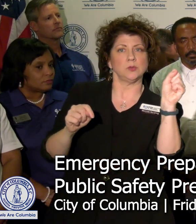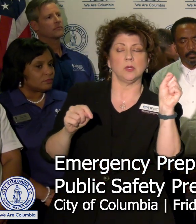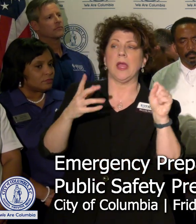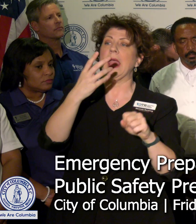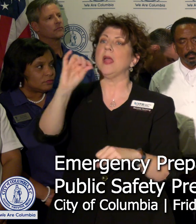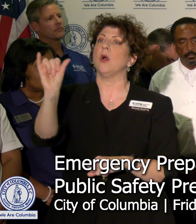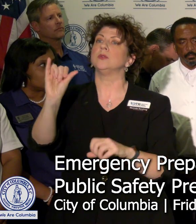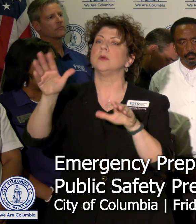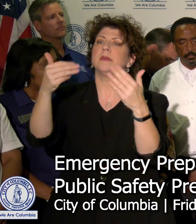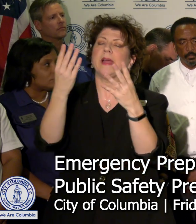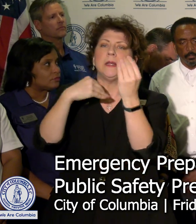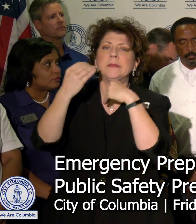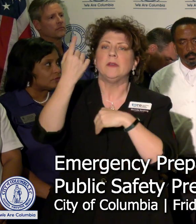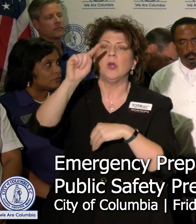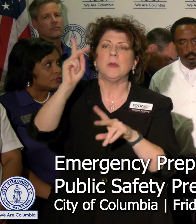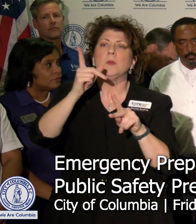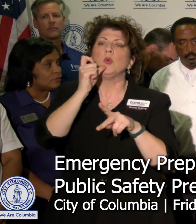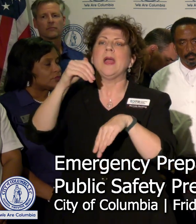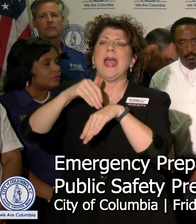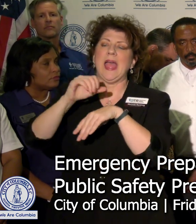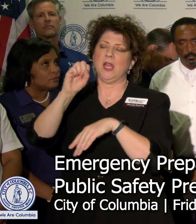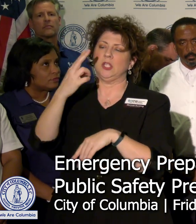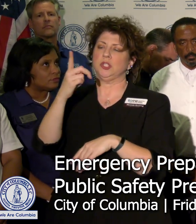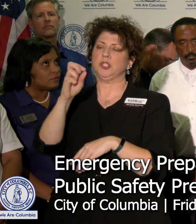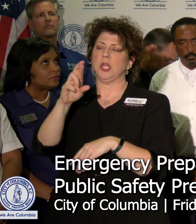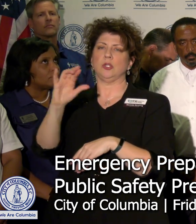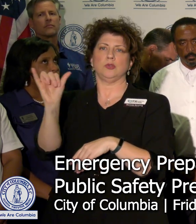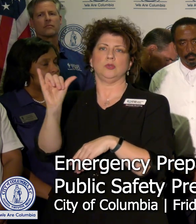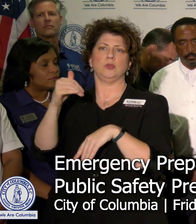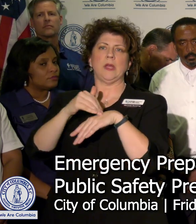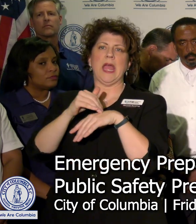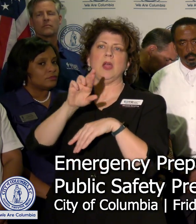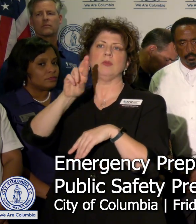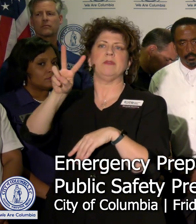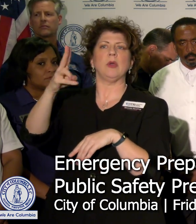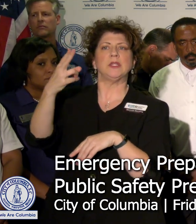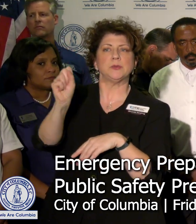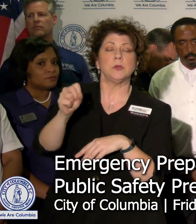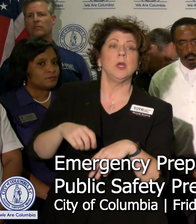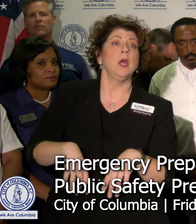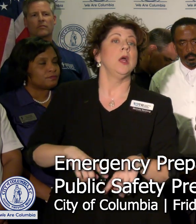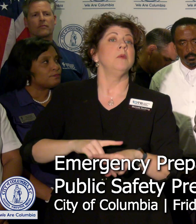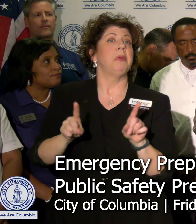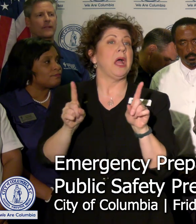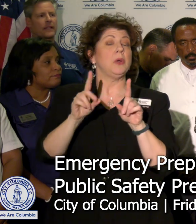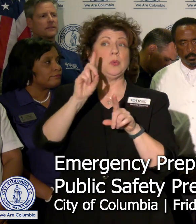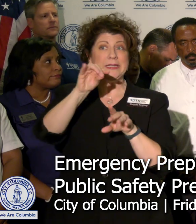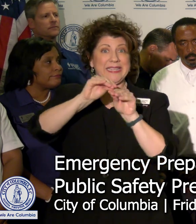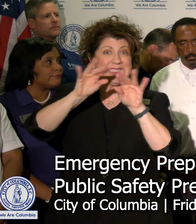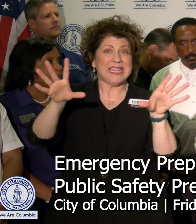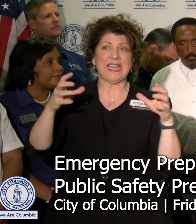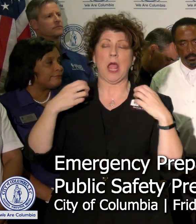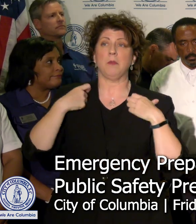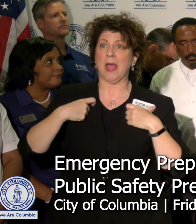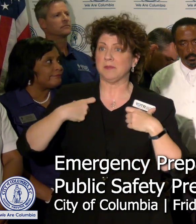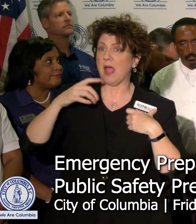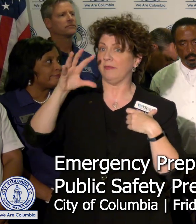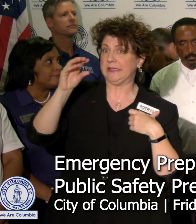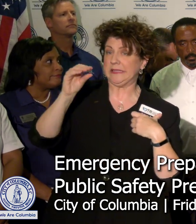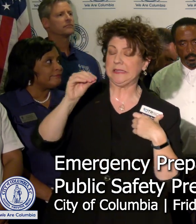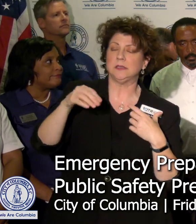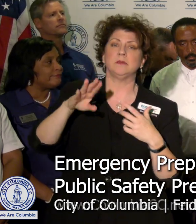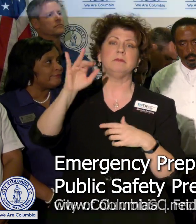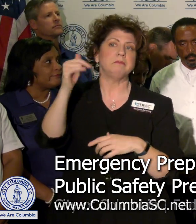meals for those individuals who are in the shelter at Ridgeview High School. We sent out about 50 backpacks. We sent our